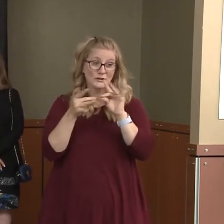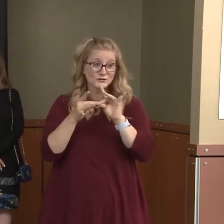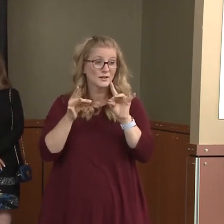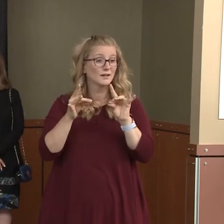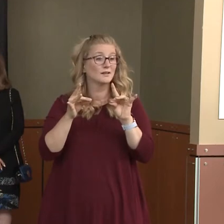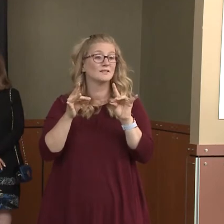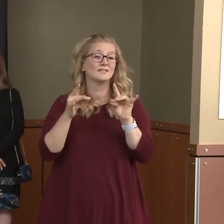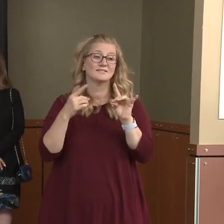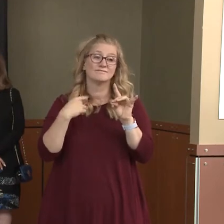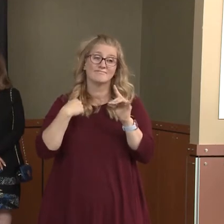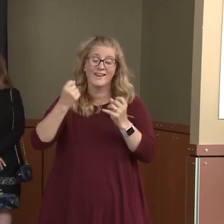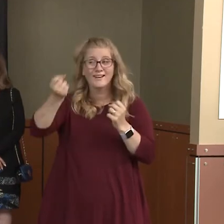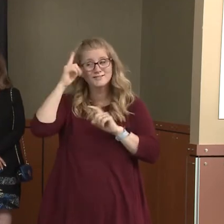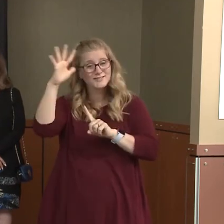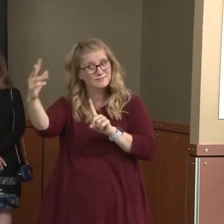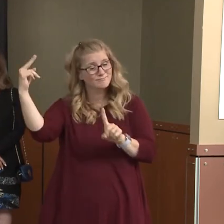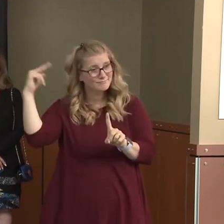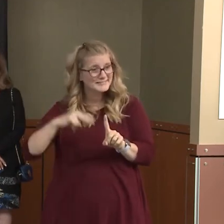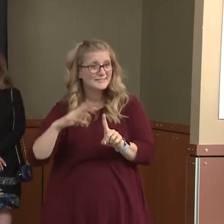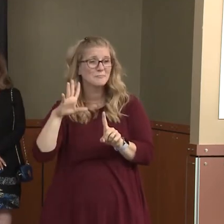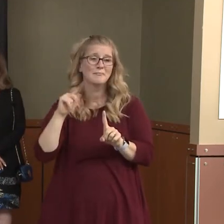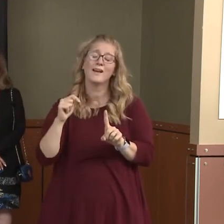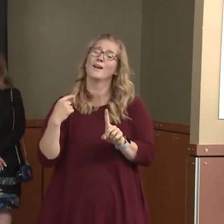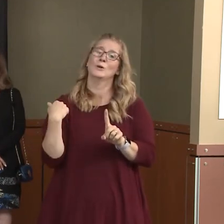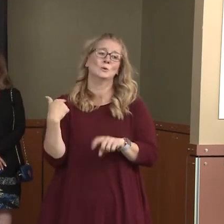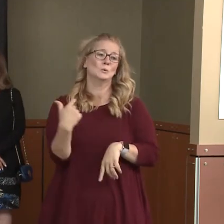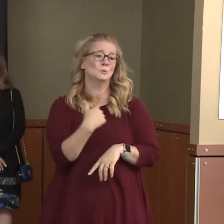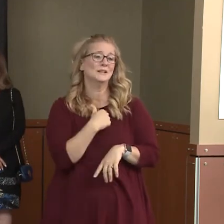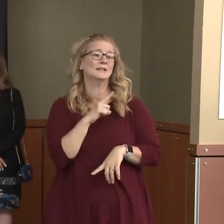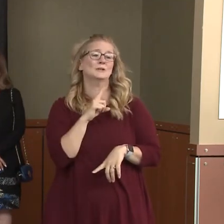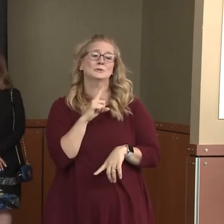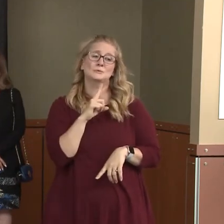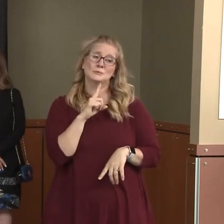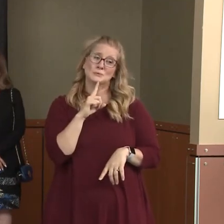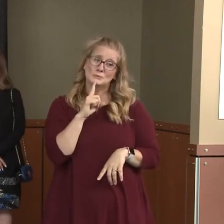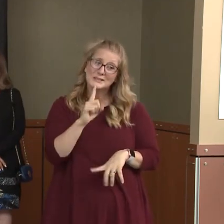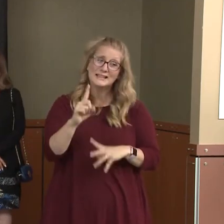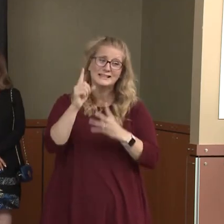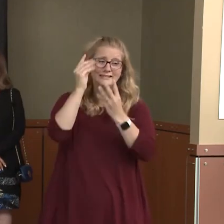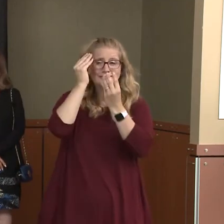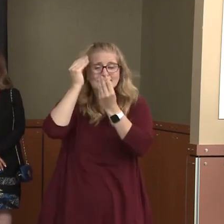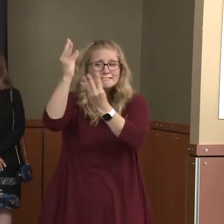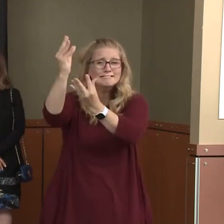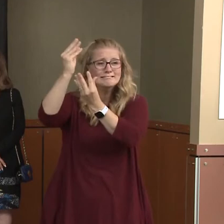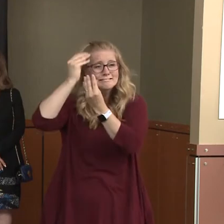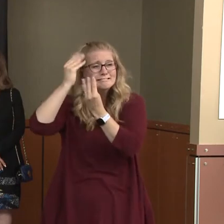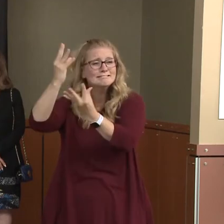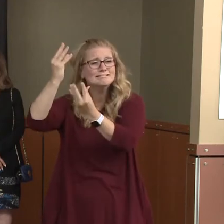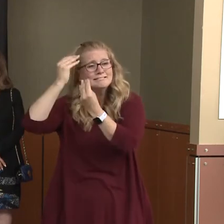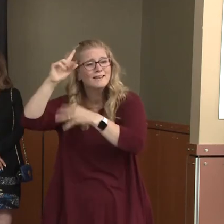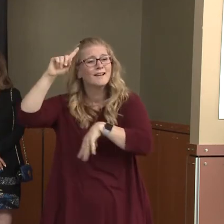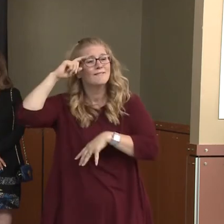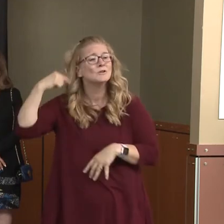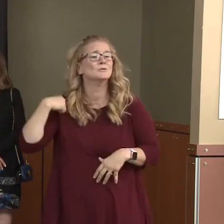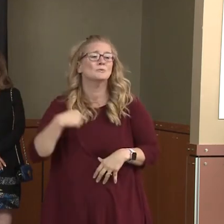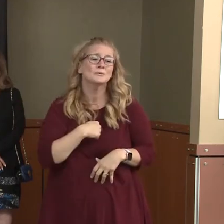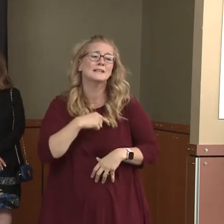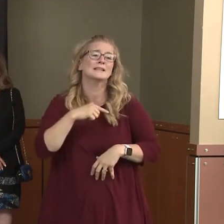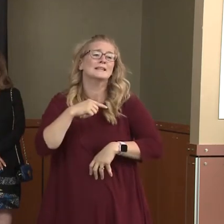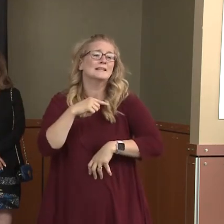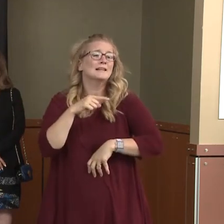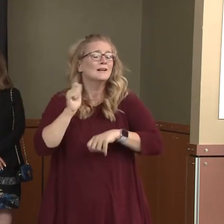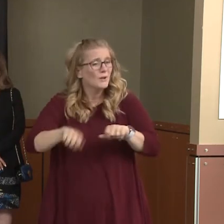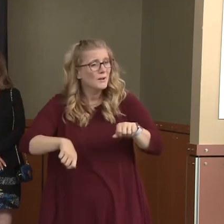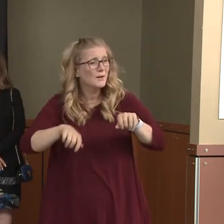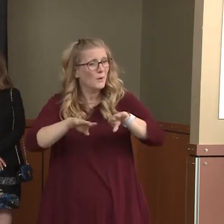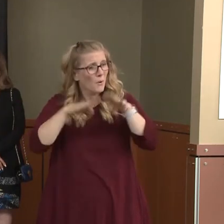you know, we passionately conveyed the message to the governor that we believe we can open up and we can mask